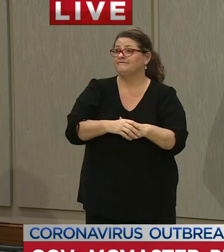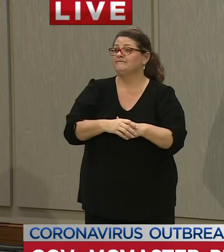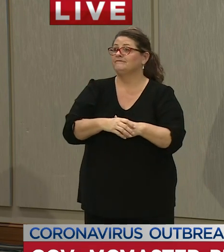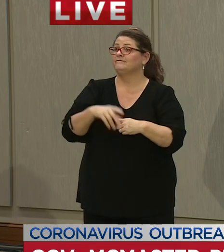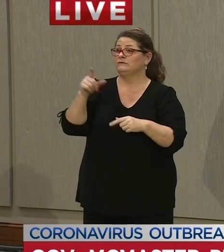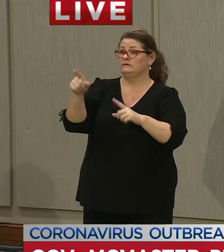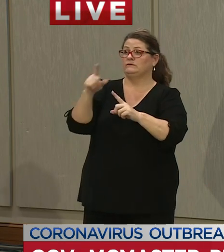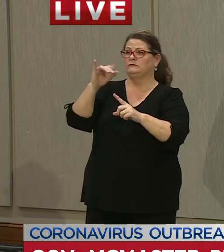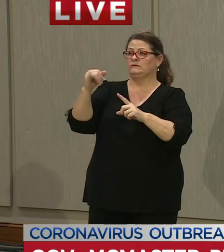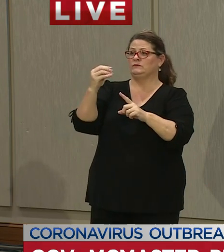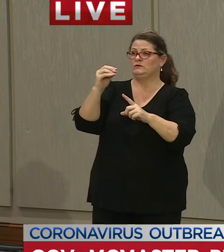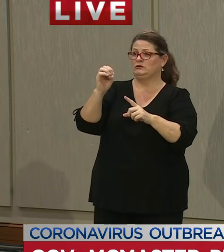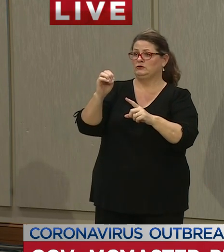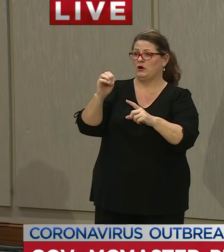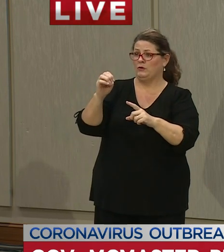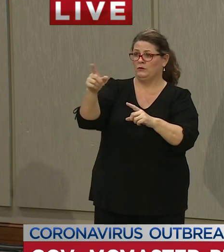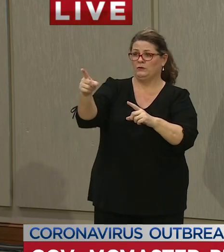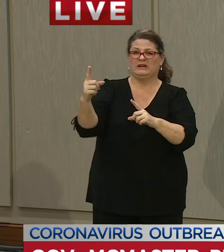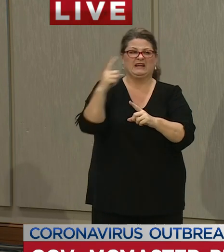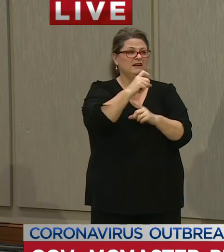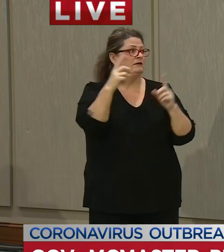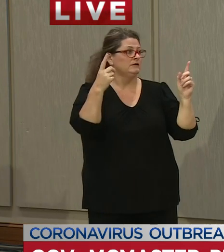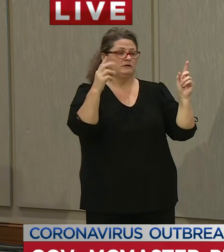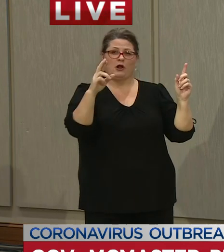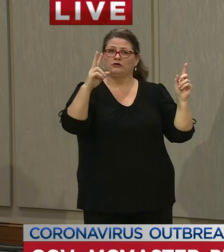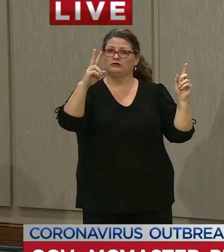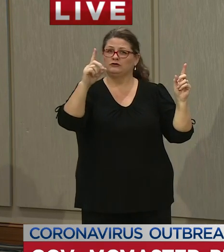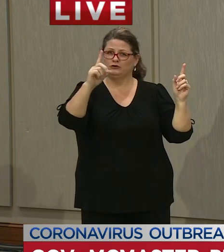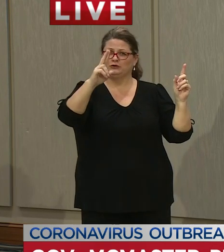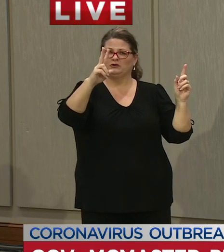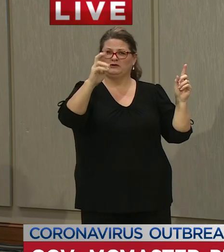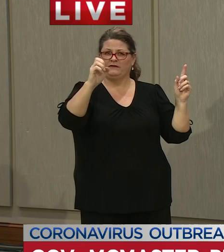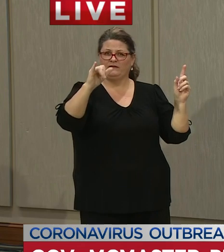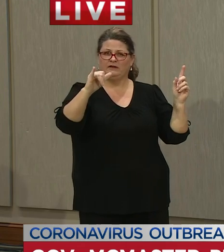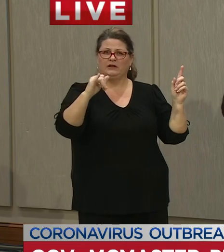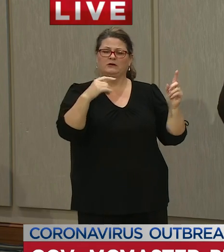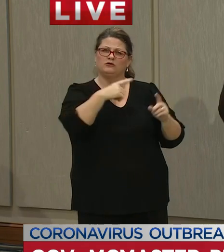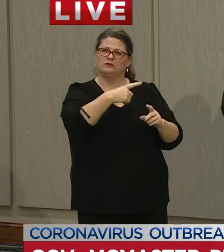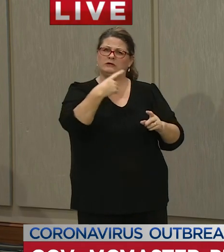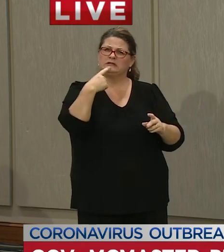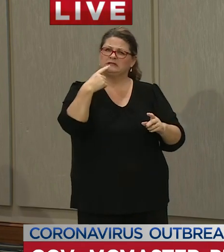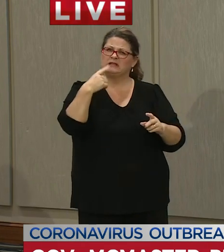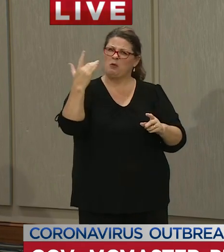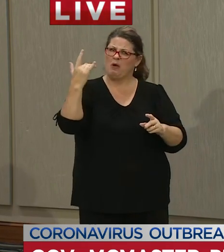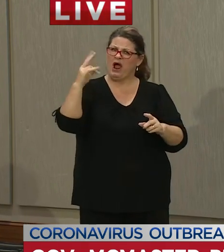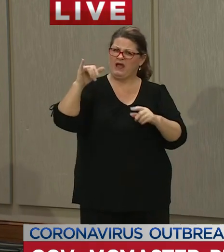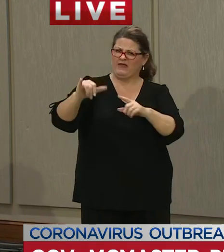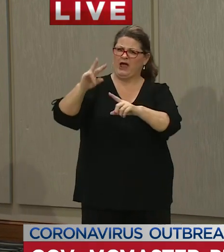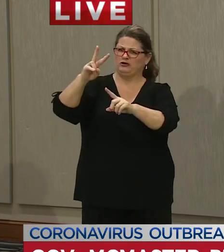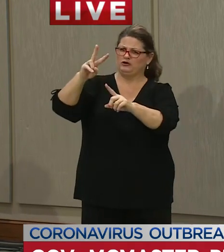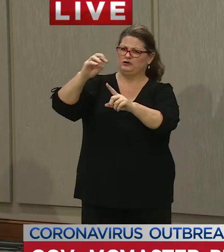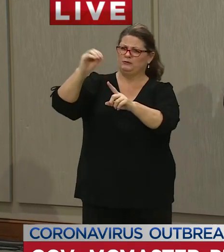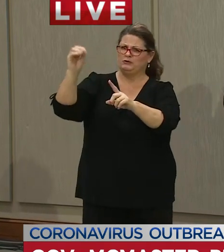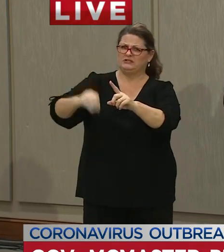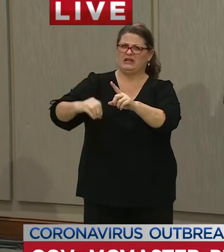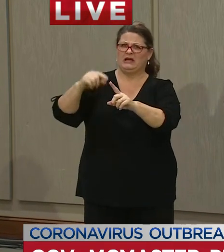Joe uh Dr. Doobie why is two testing two percent of the population important why is that a key number